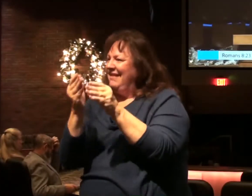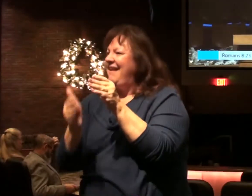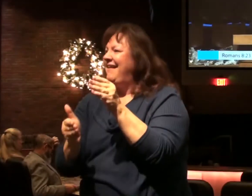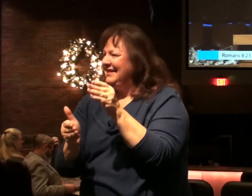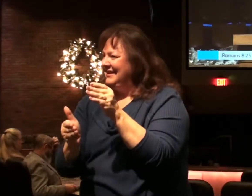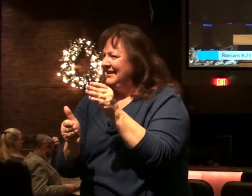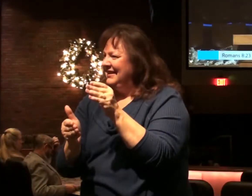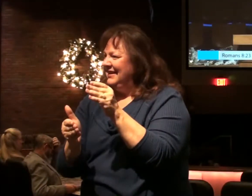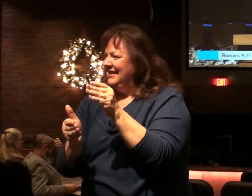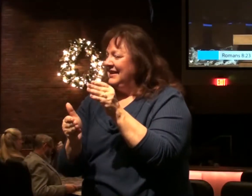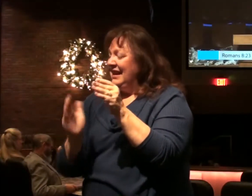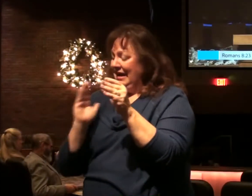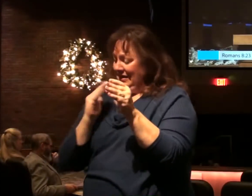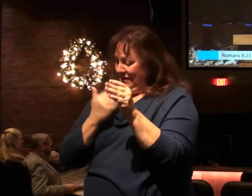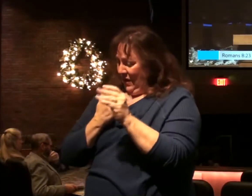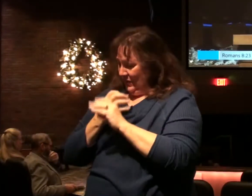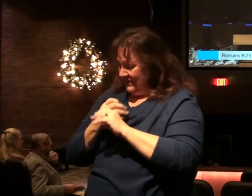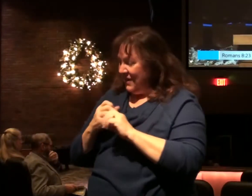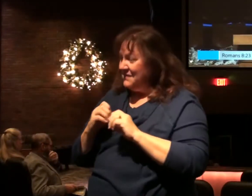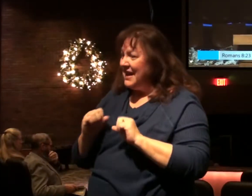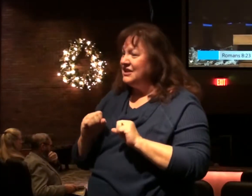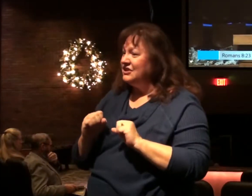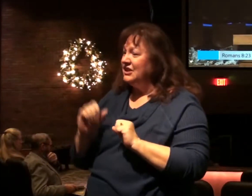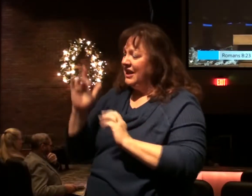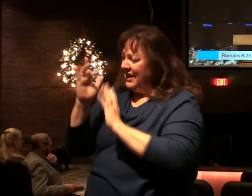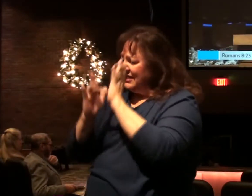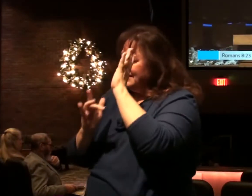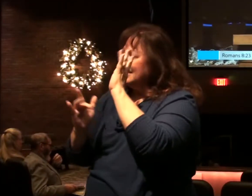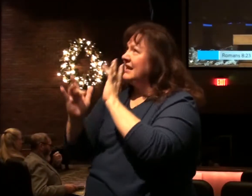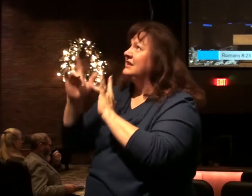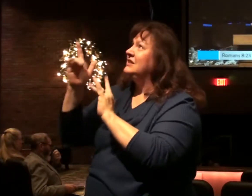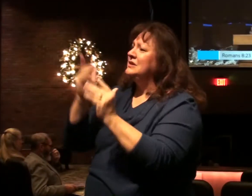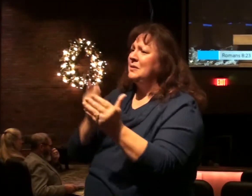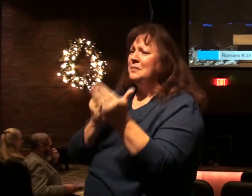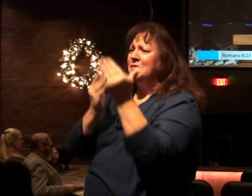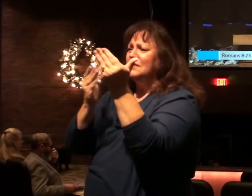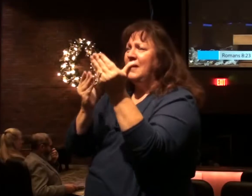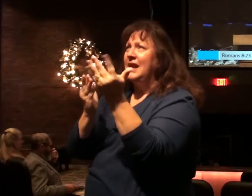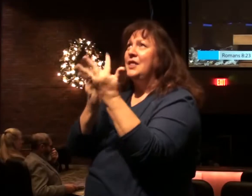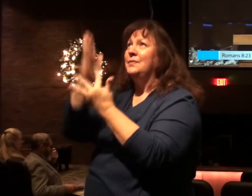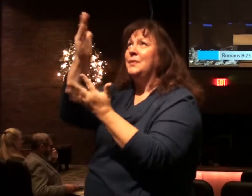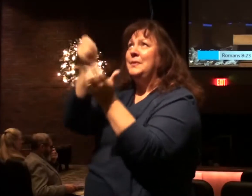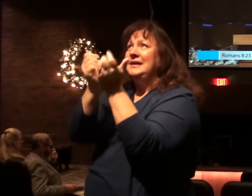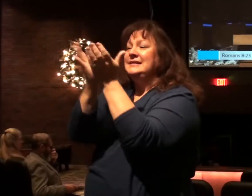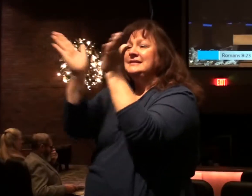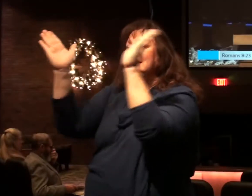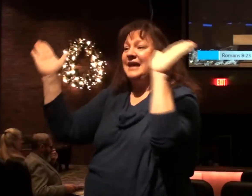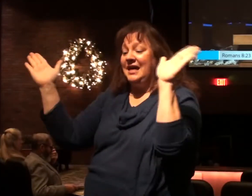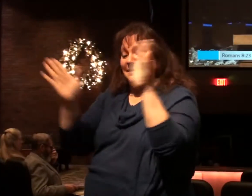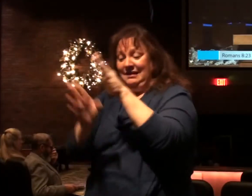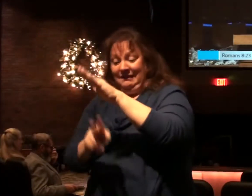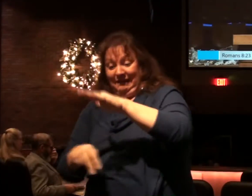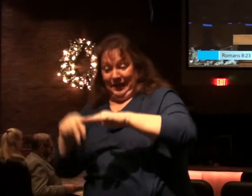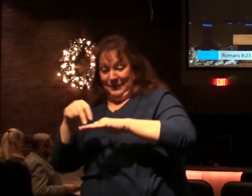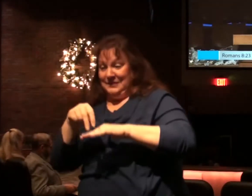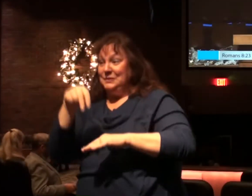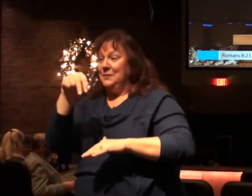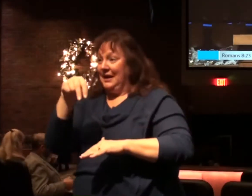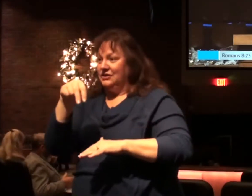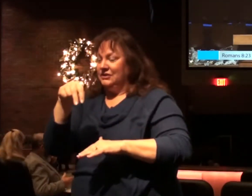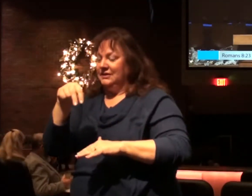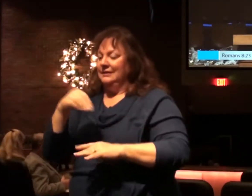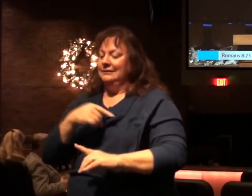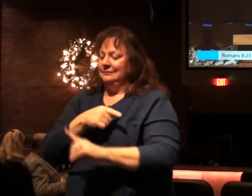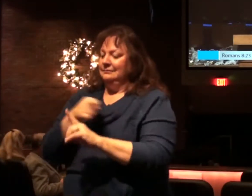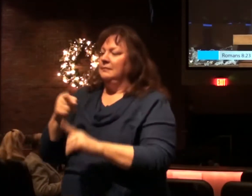of the redemption that Christ provided with His death and resurrection. So you come back to